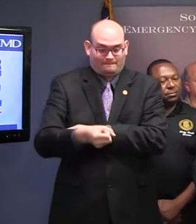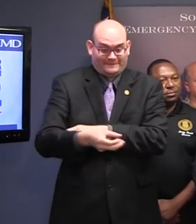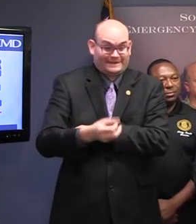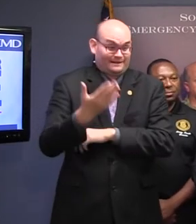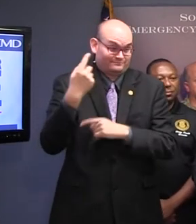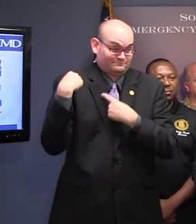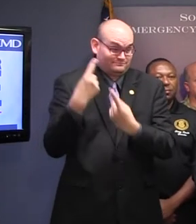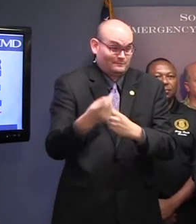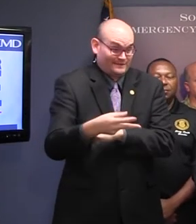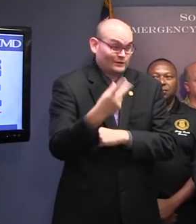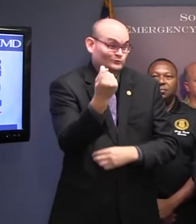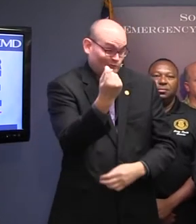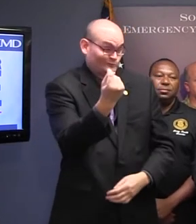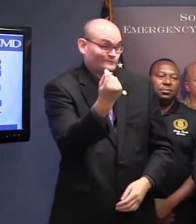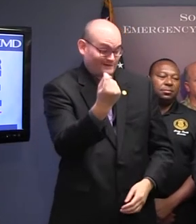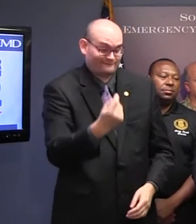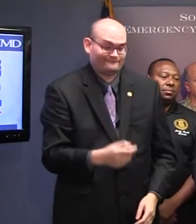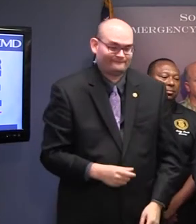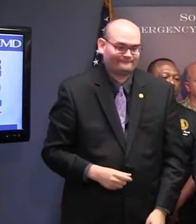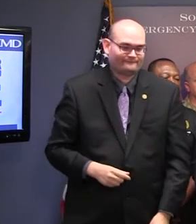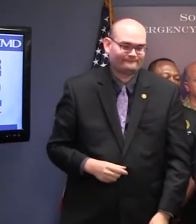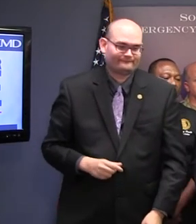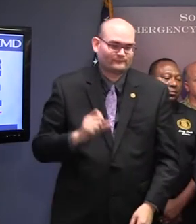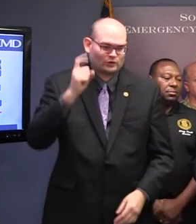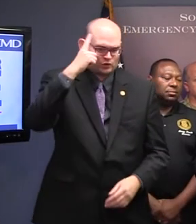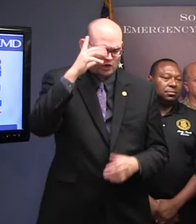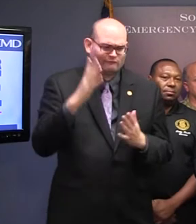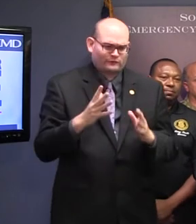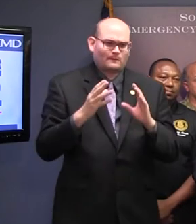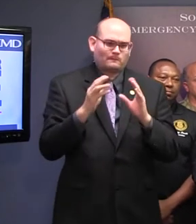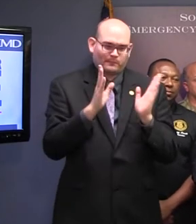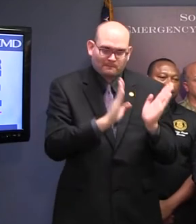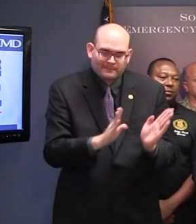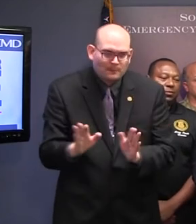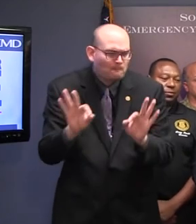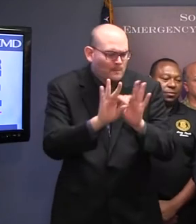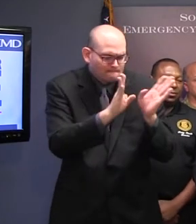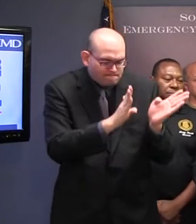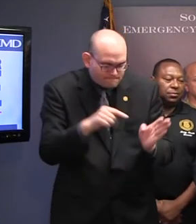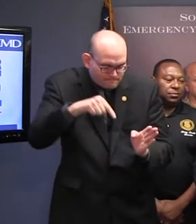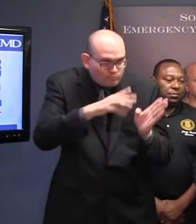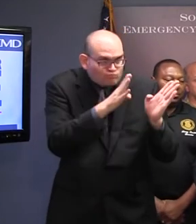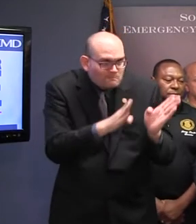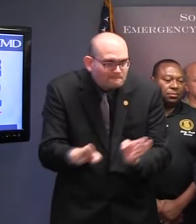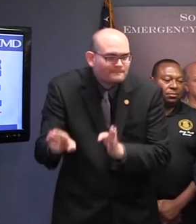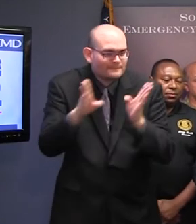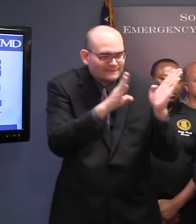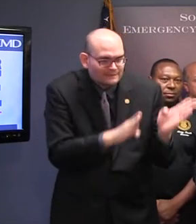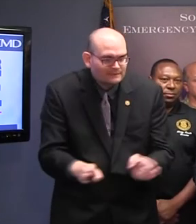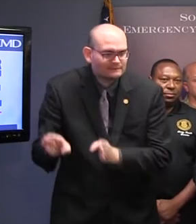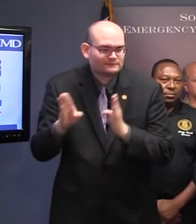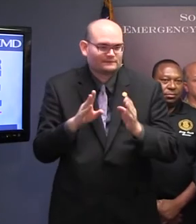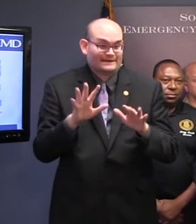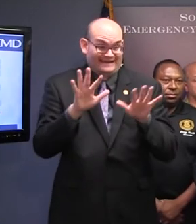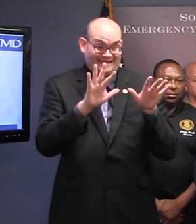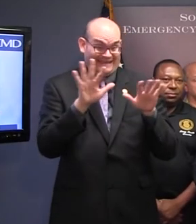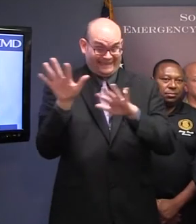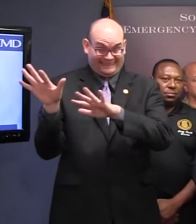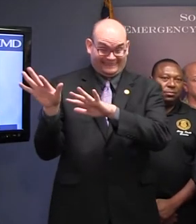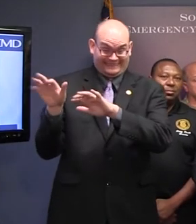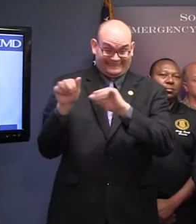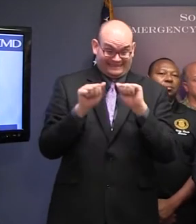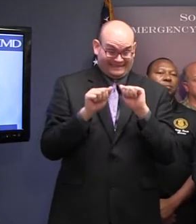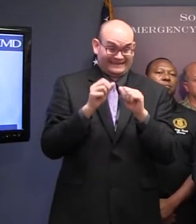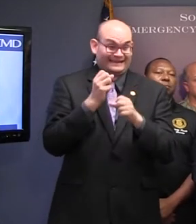it's imperative that you prepare for your trip whenever you evacuate the area, food, fuel, medicine, et cetera.